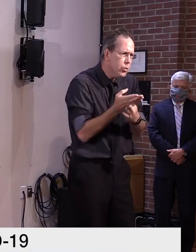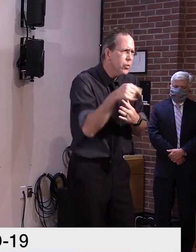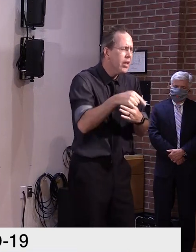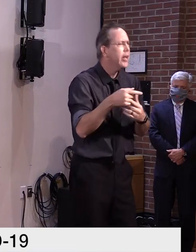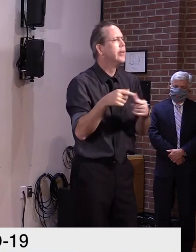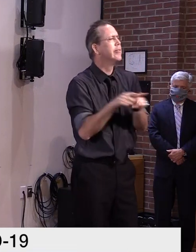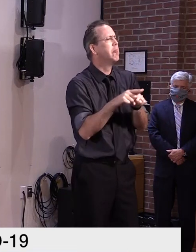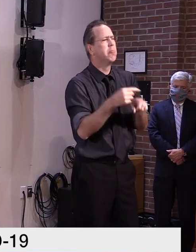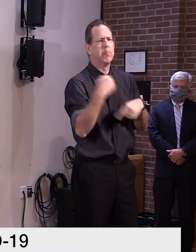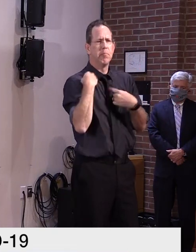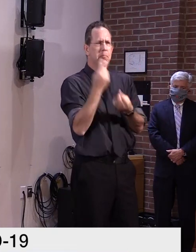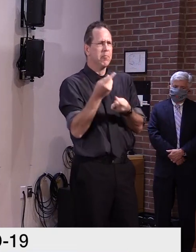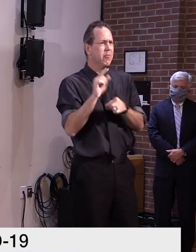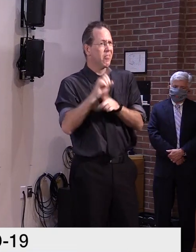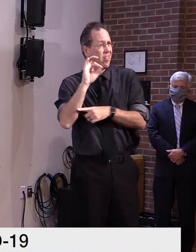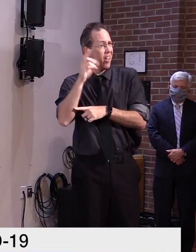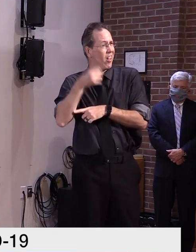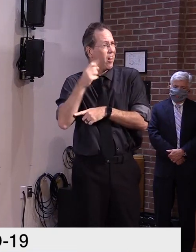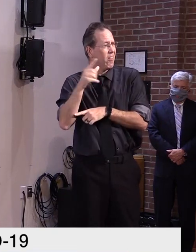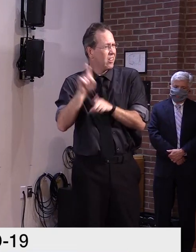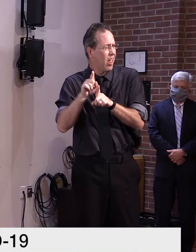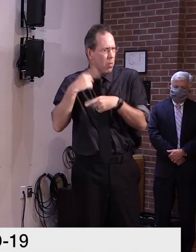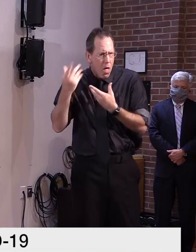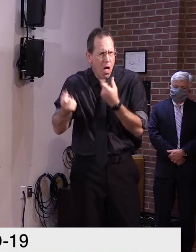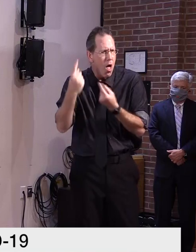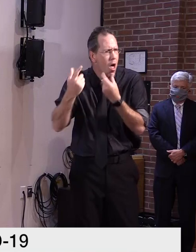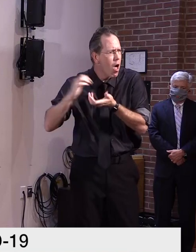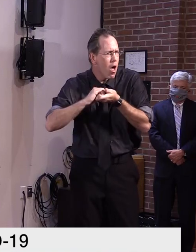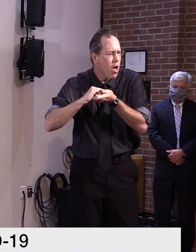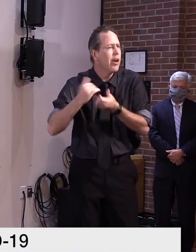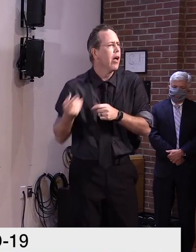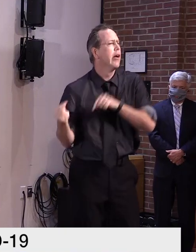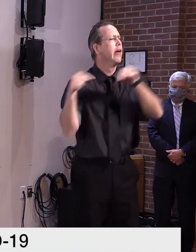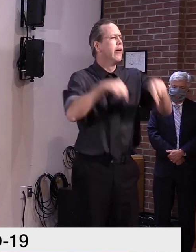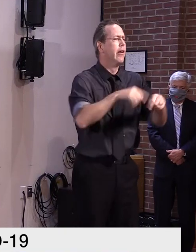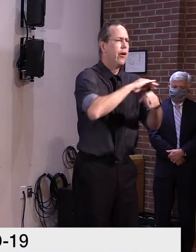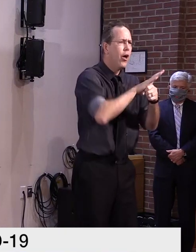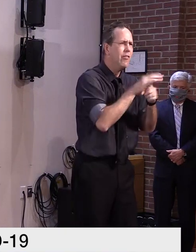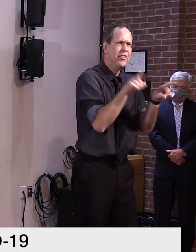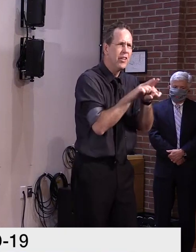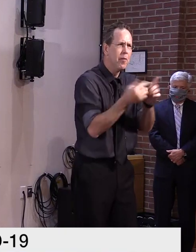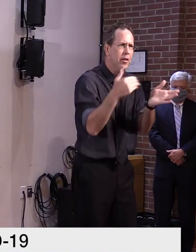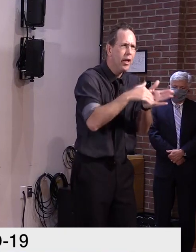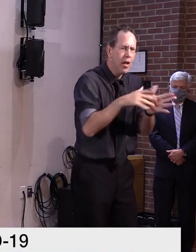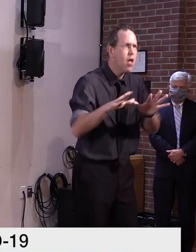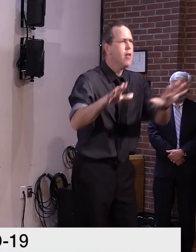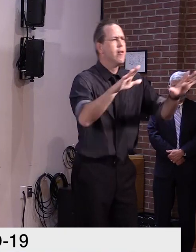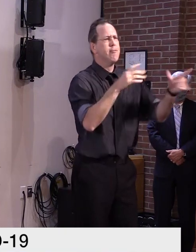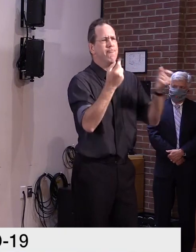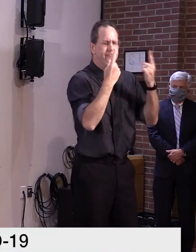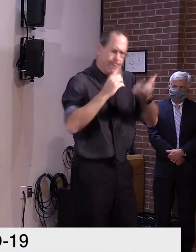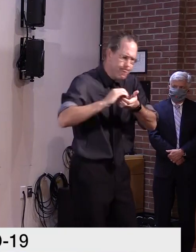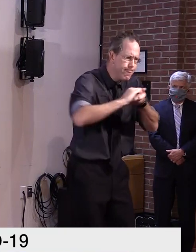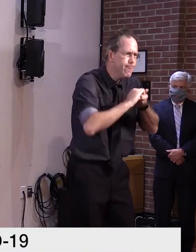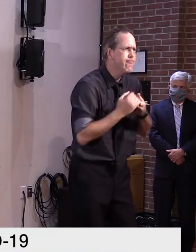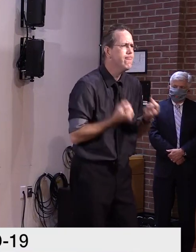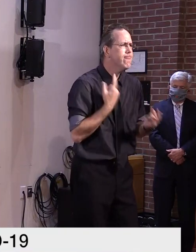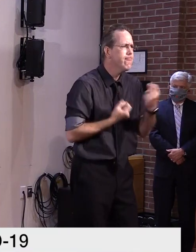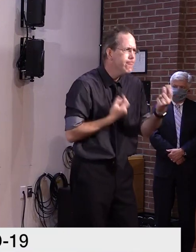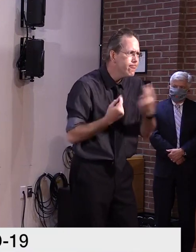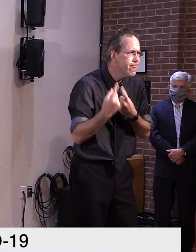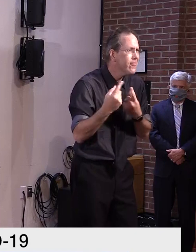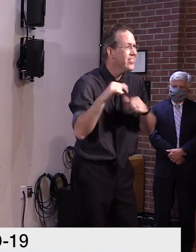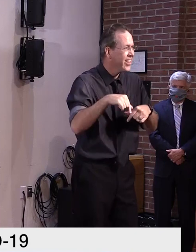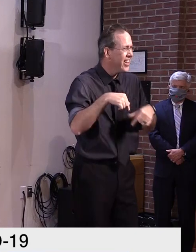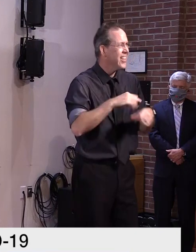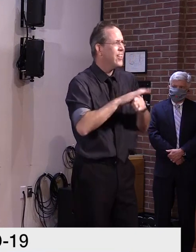And it's so important for us to be united, because the fact is, this is going to be with us until there's a safe vaccine